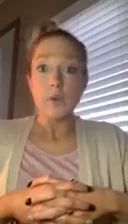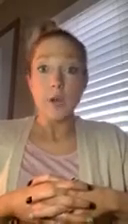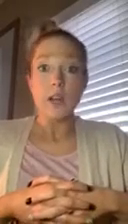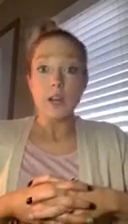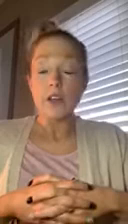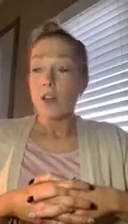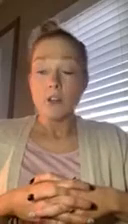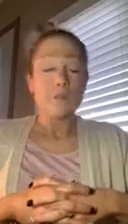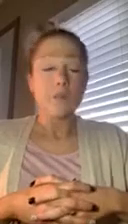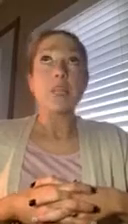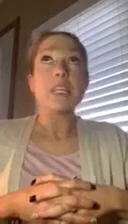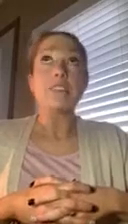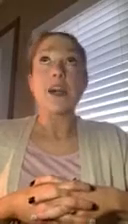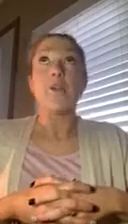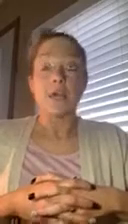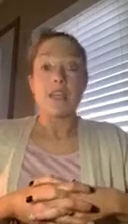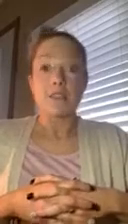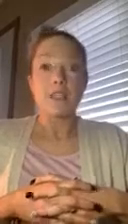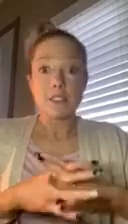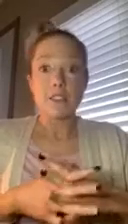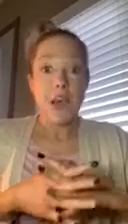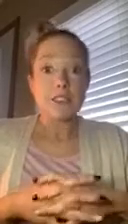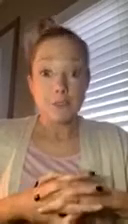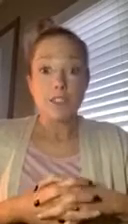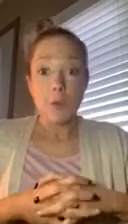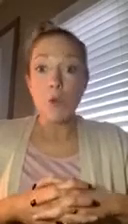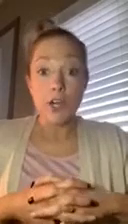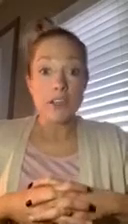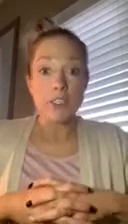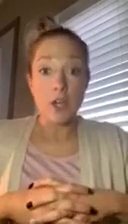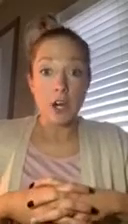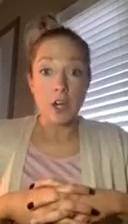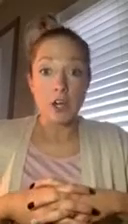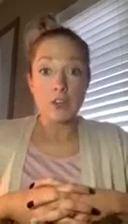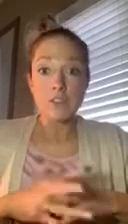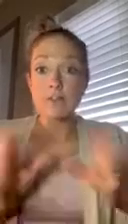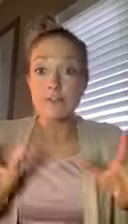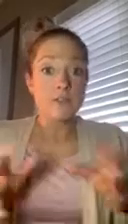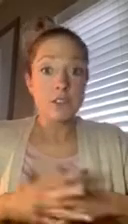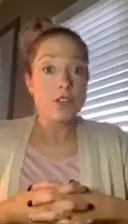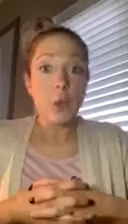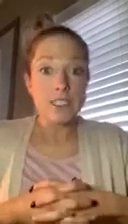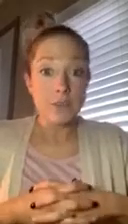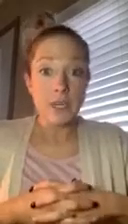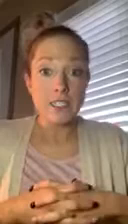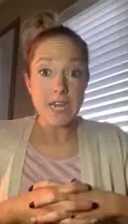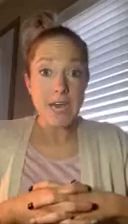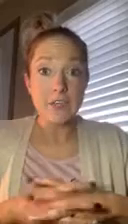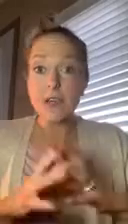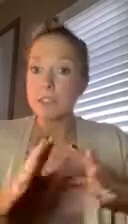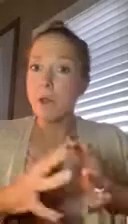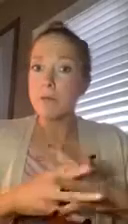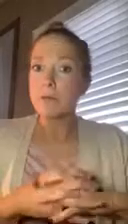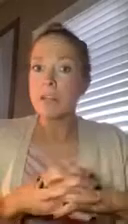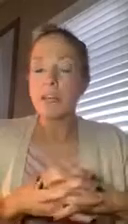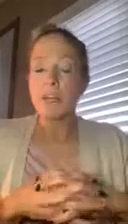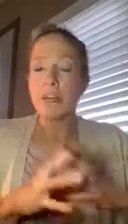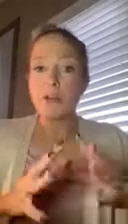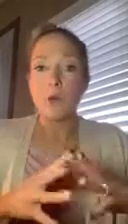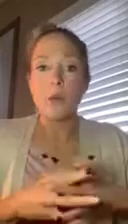where? Please help me. This has got to be somewhere in this car. No idea where it's at. You guys are probably thinking that you know where it's